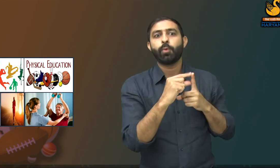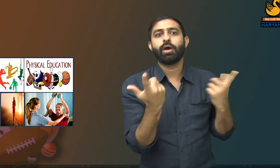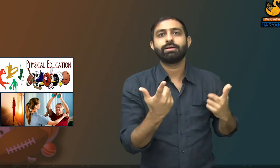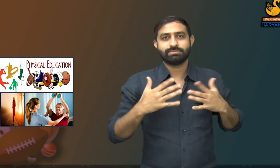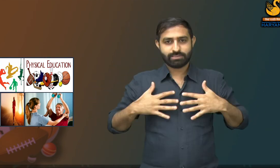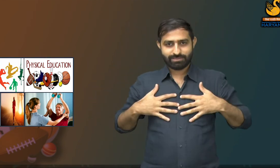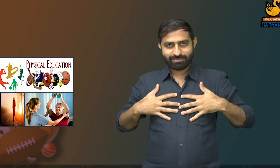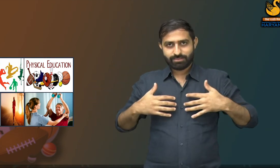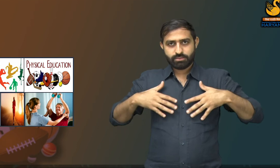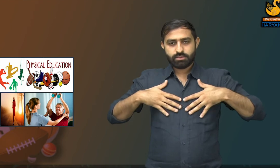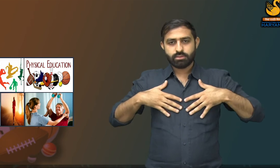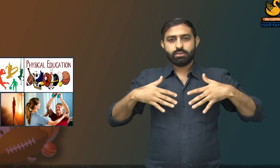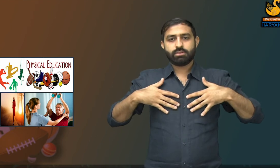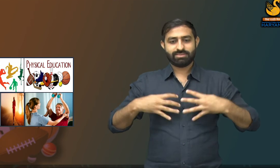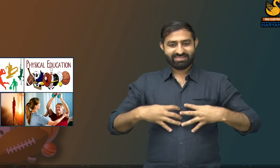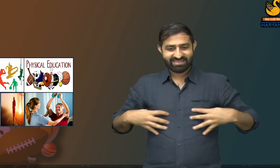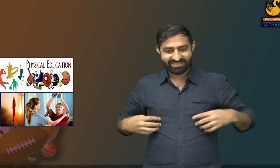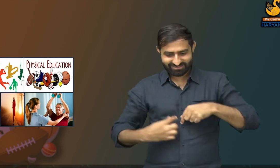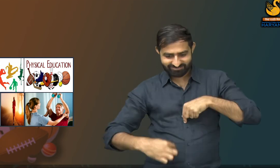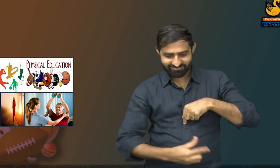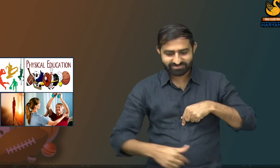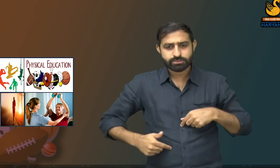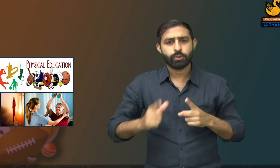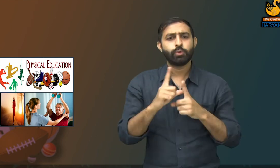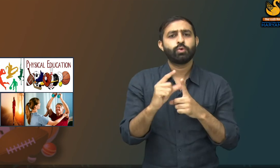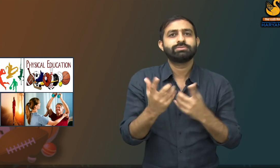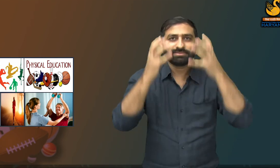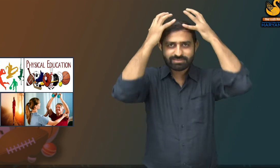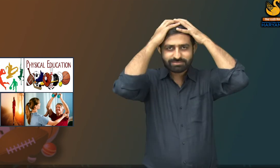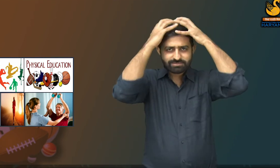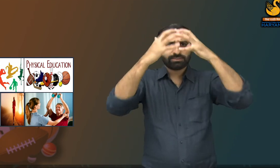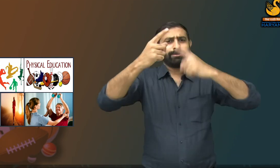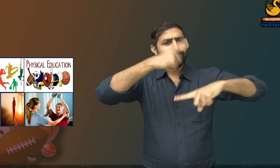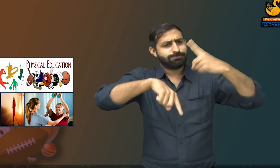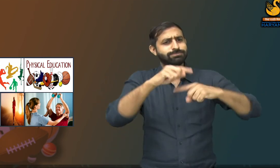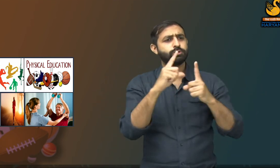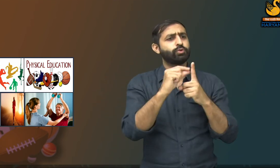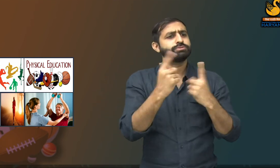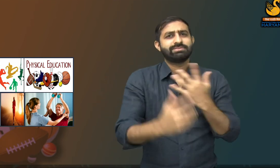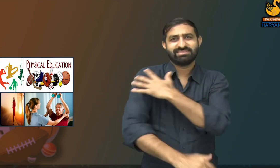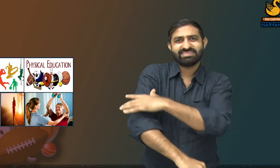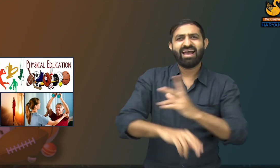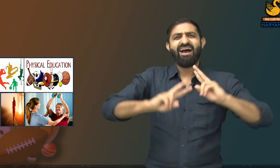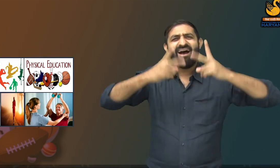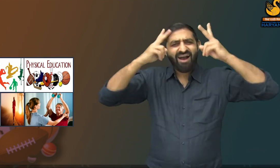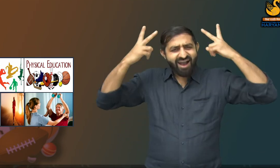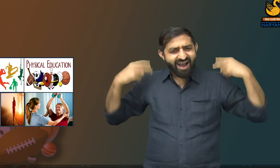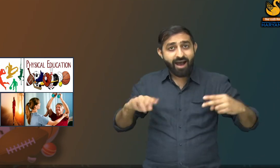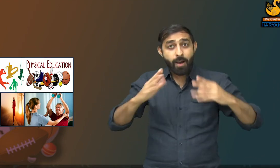the structure of the body, internal organs and its functions and